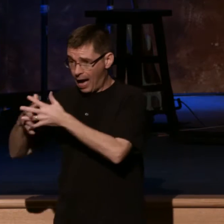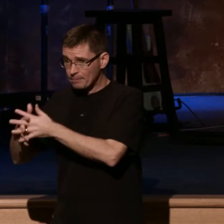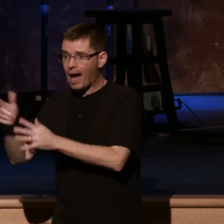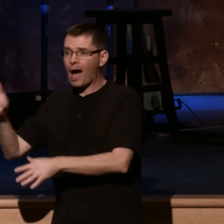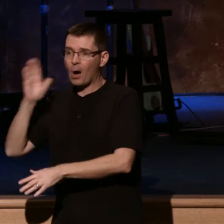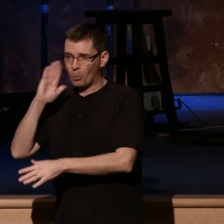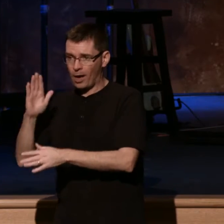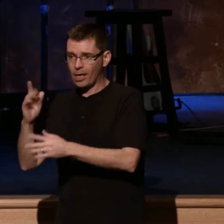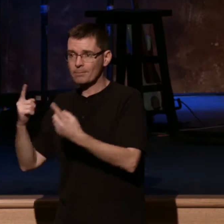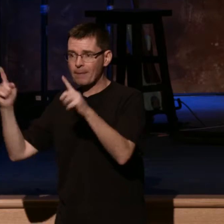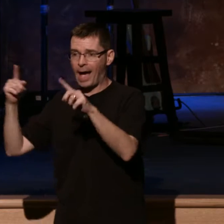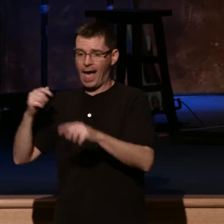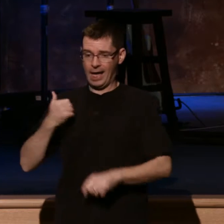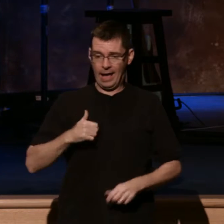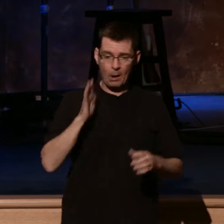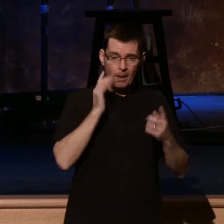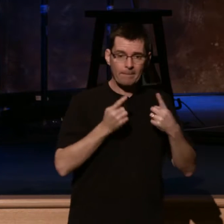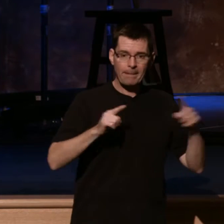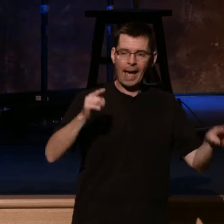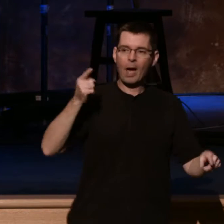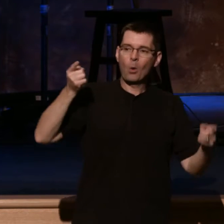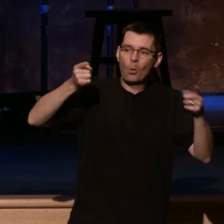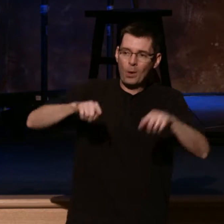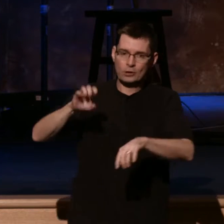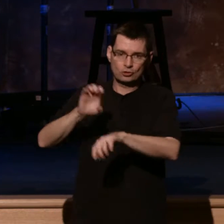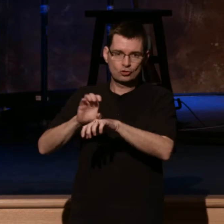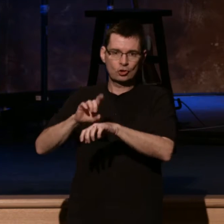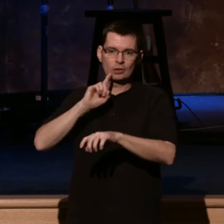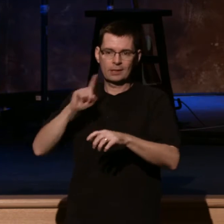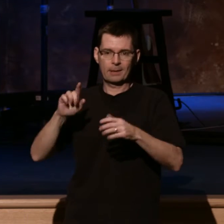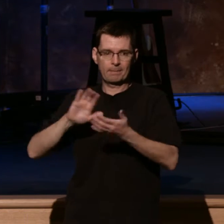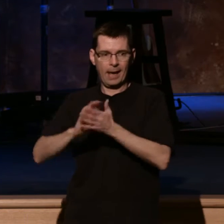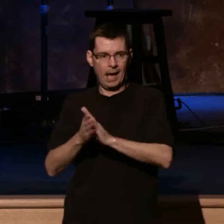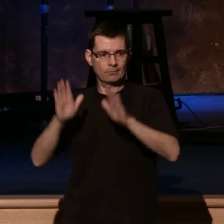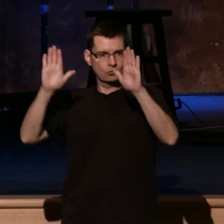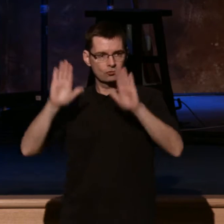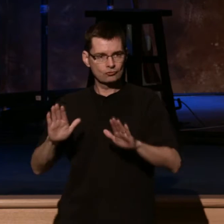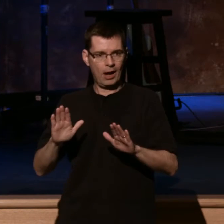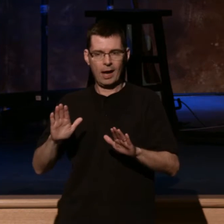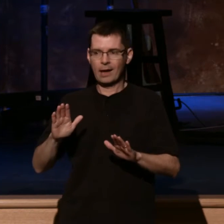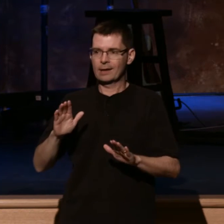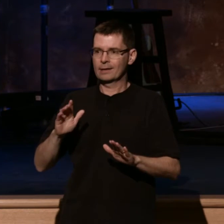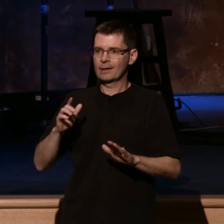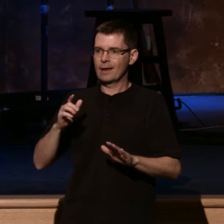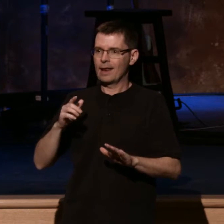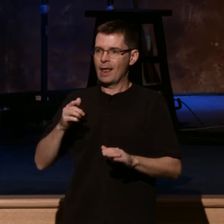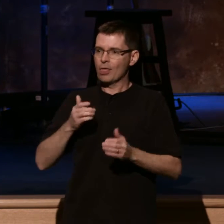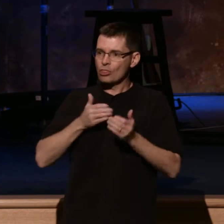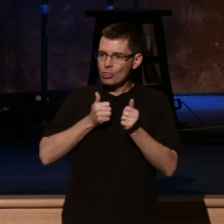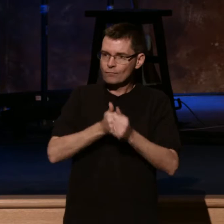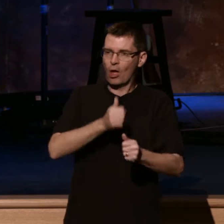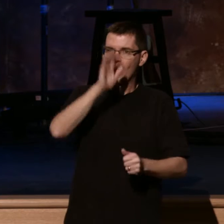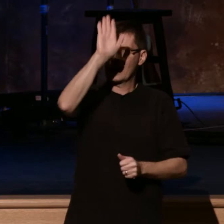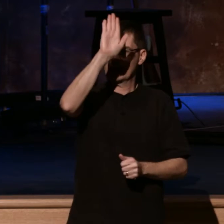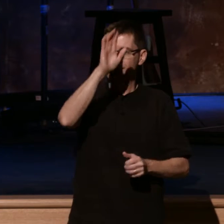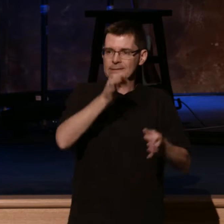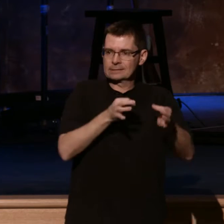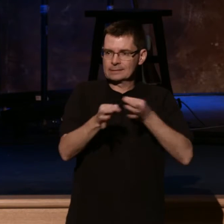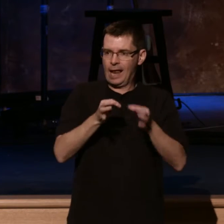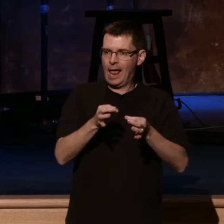when the church is great, again, by God's definition, a church of spiritual health and supernatural impact. And so I